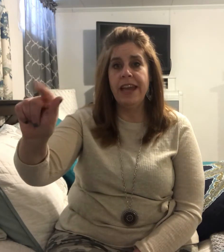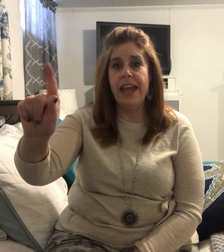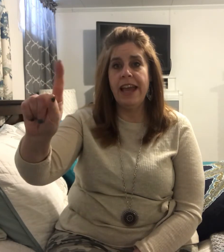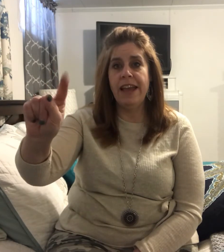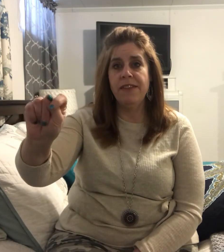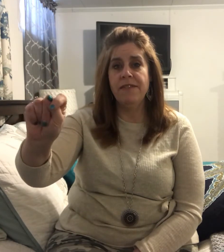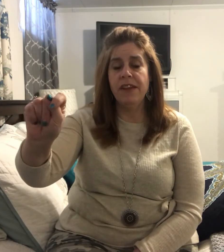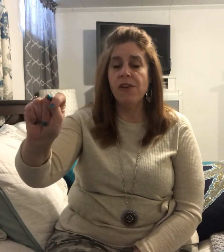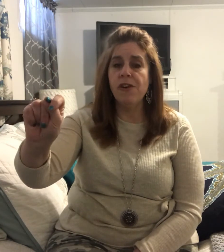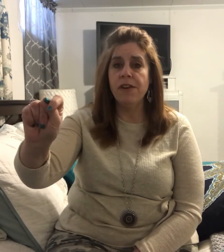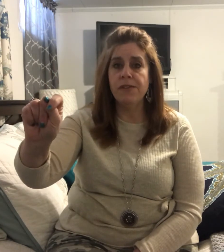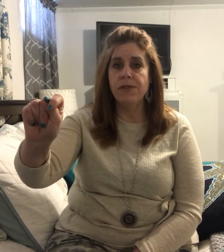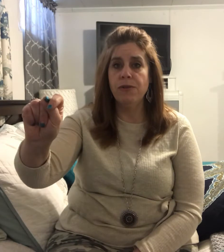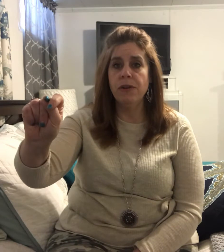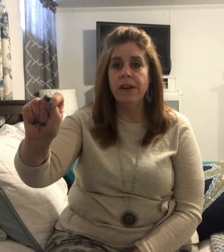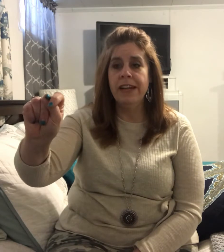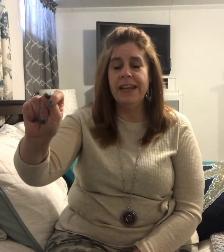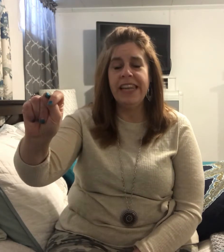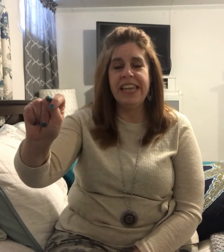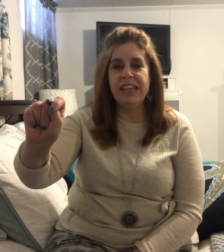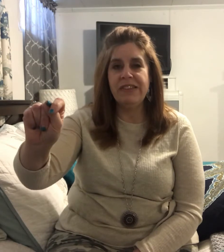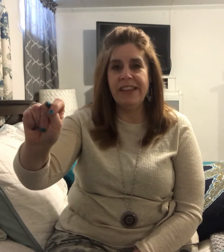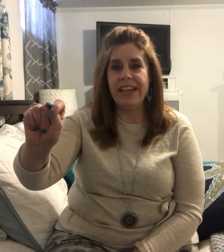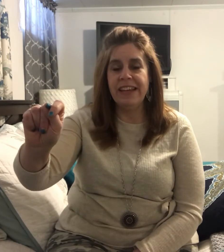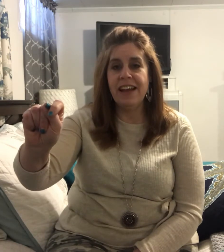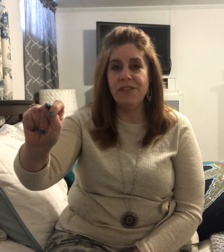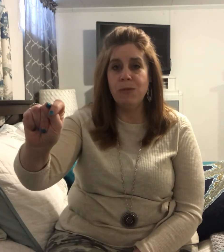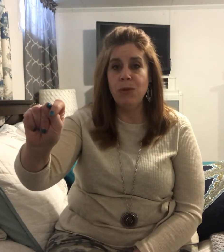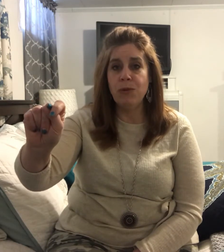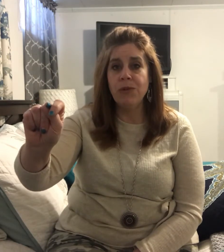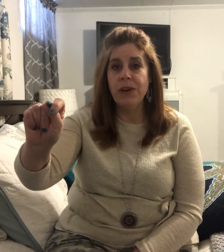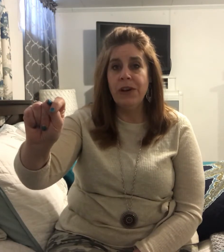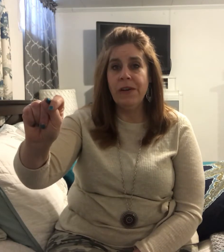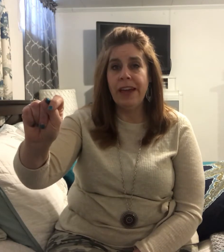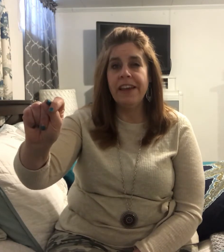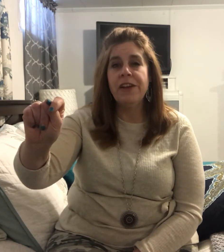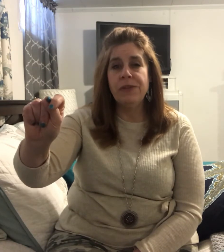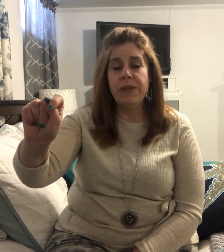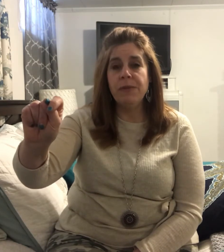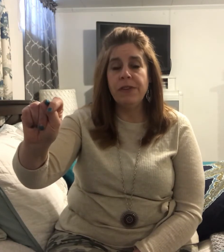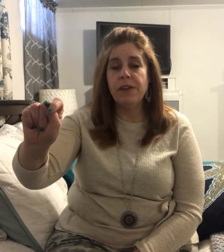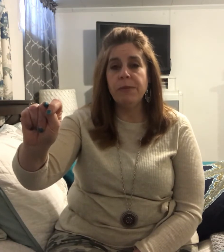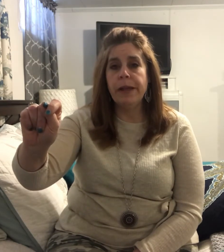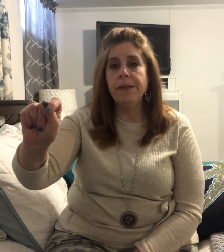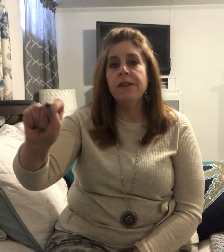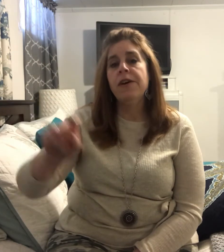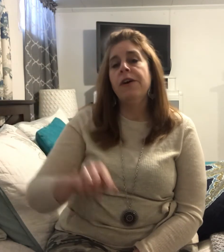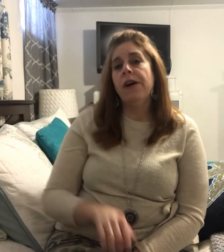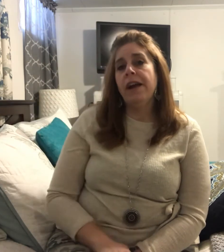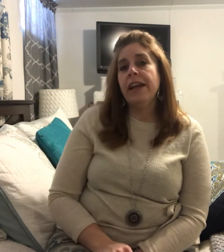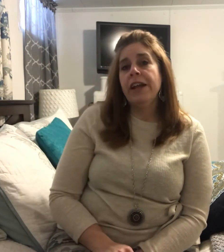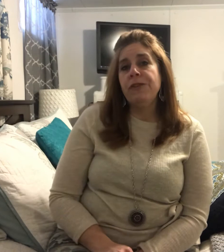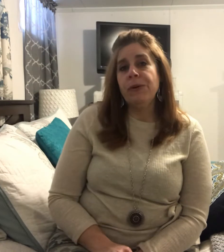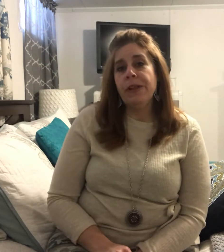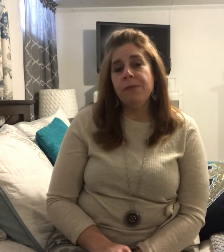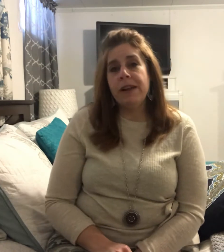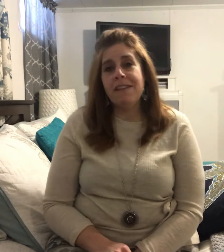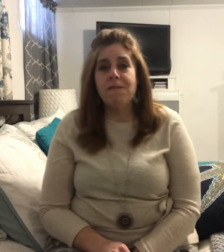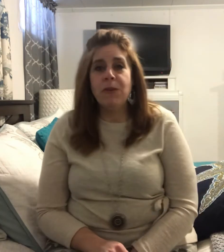A and then the finger crosses over. Nothing else in the hand has to move. Okay so that's why it's called a blend. All right so let's practice a few